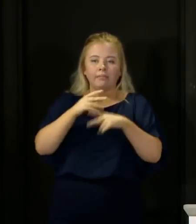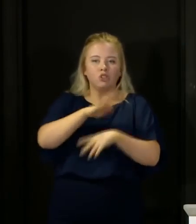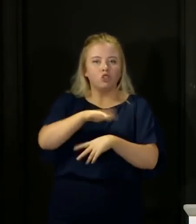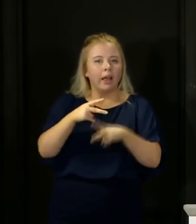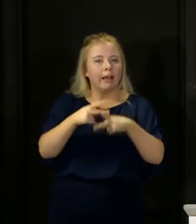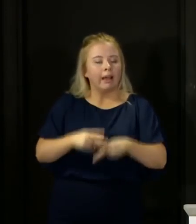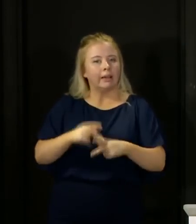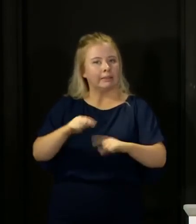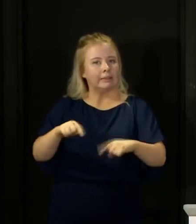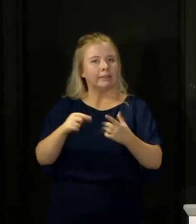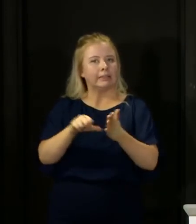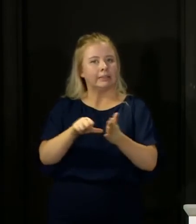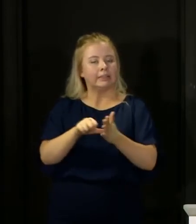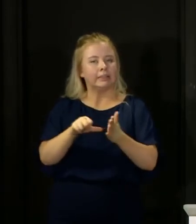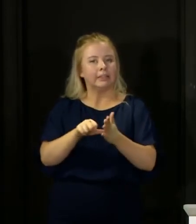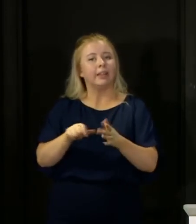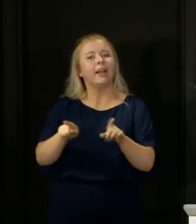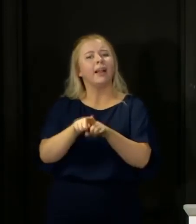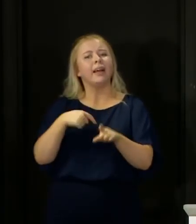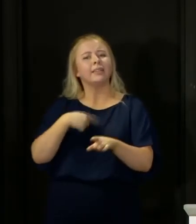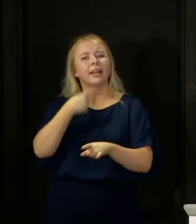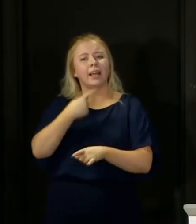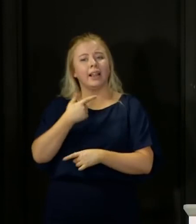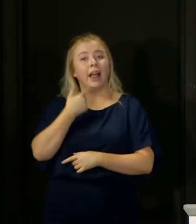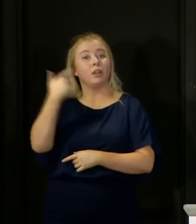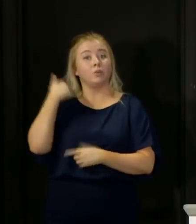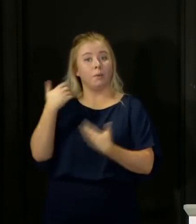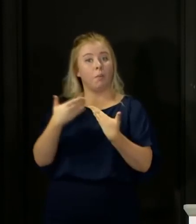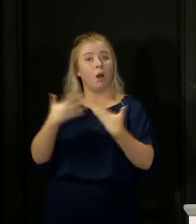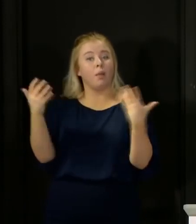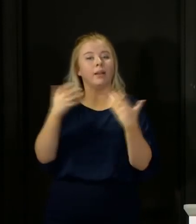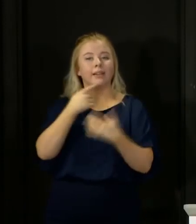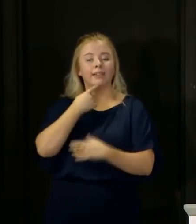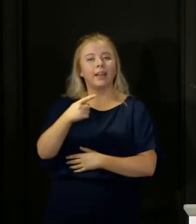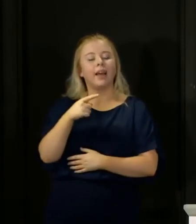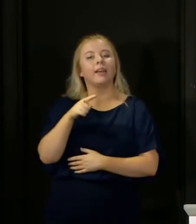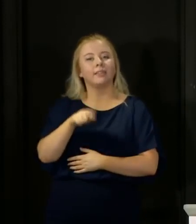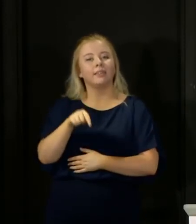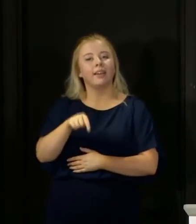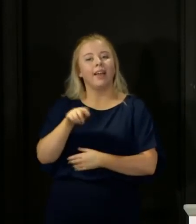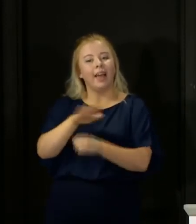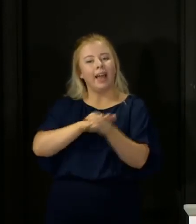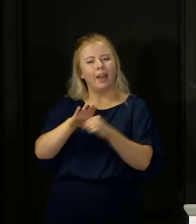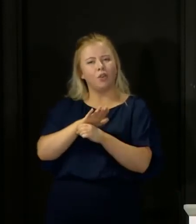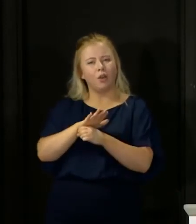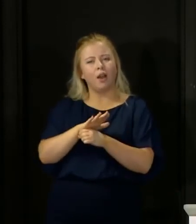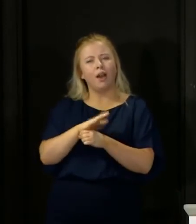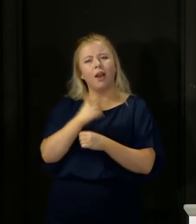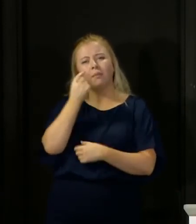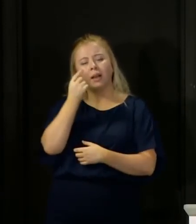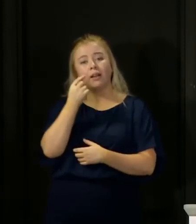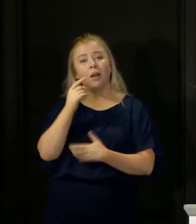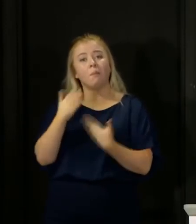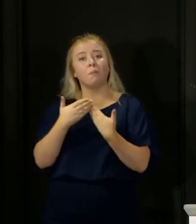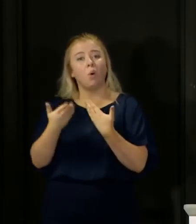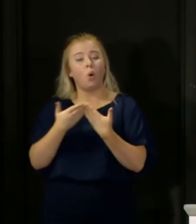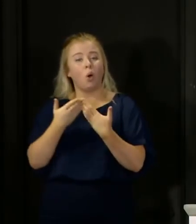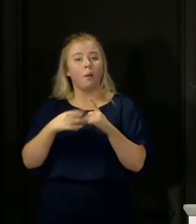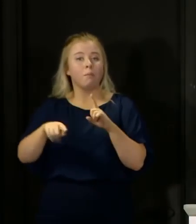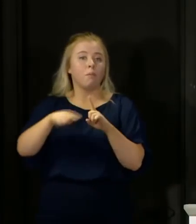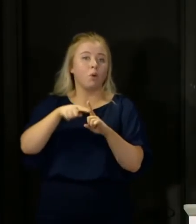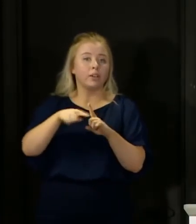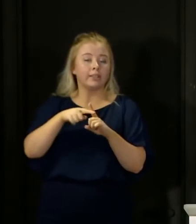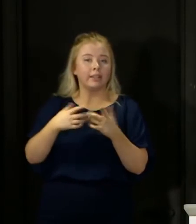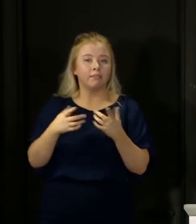and as I said in Parliament last week I think this is perhaps an area where we can take a bit of a positive out of the